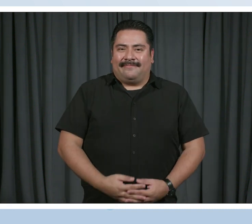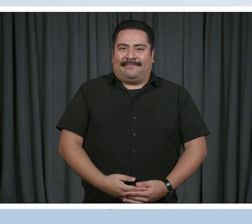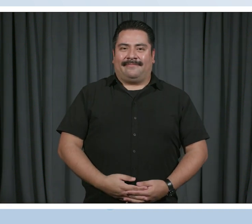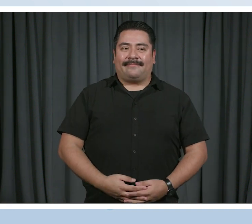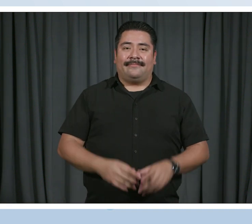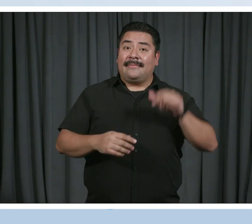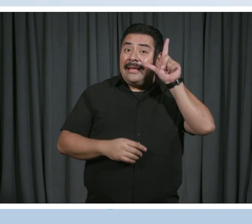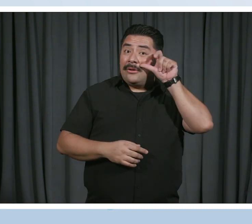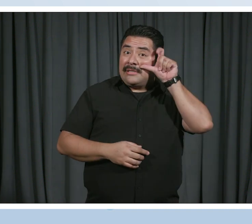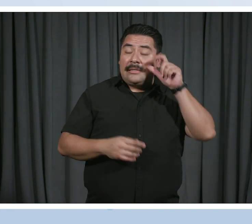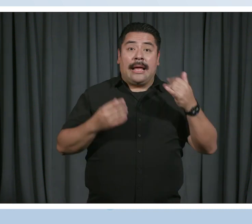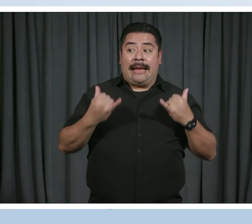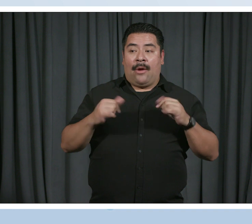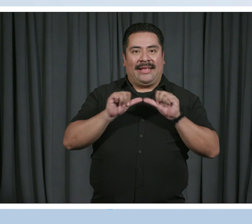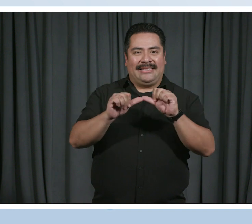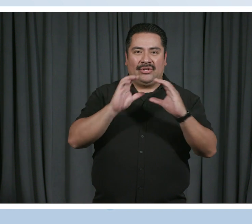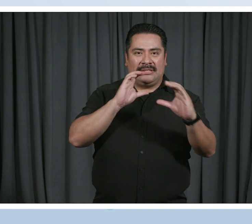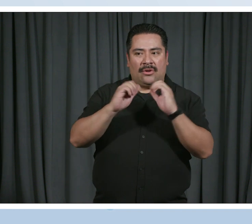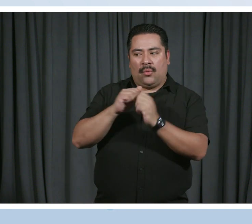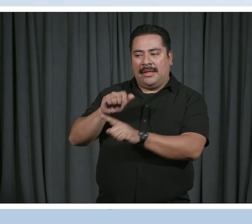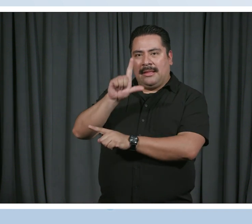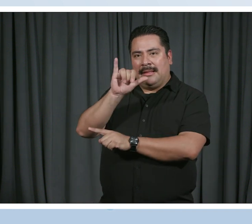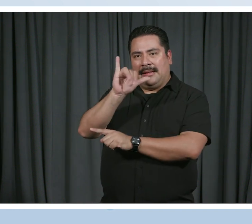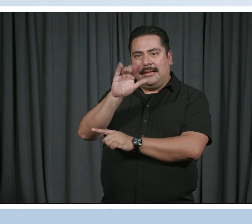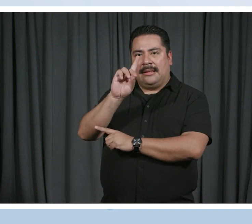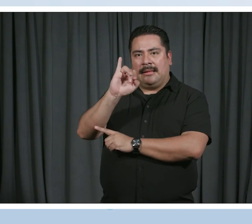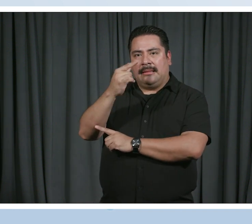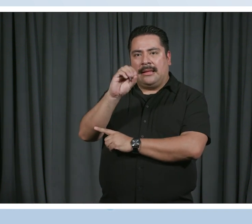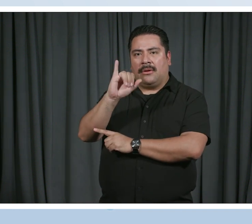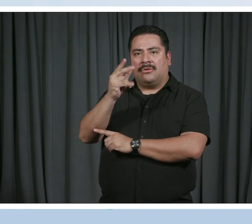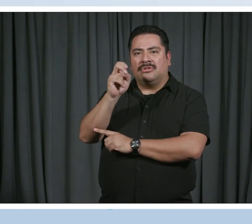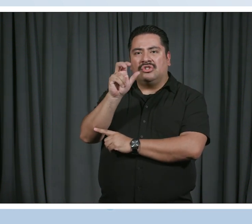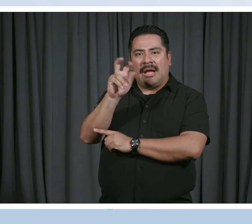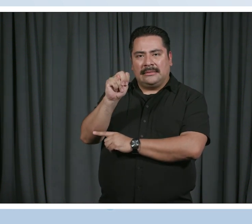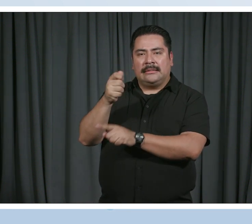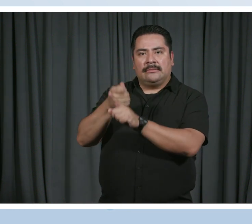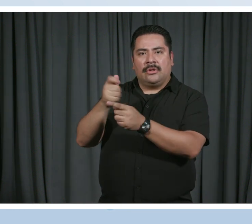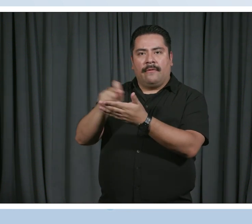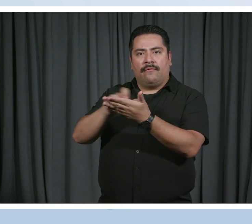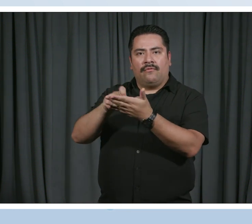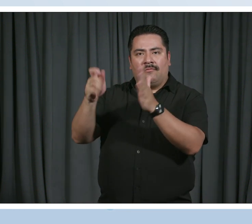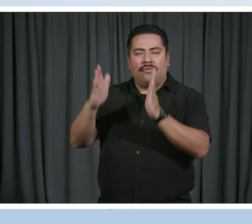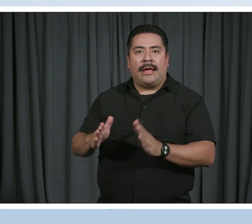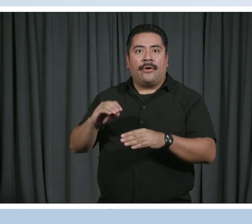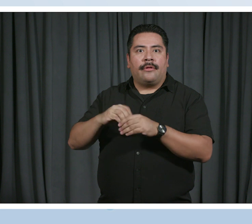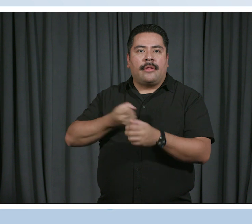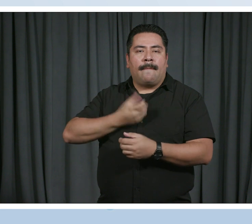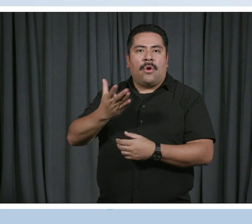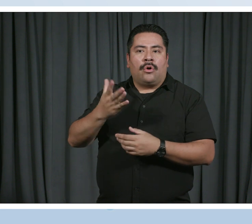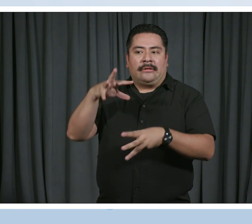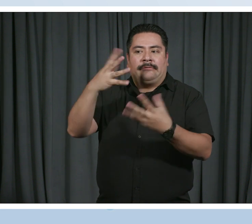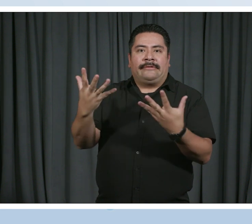So now we're going to continue our conversation with Lily Diego Johnson, who wrote the poem that is incorporated in the We Are Proud